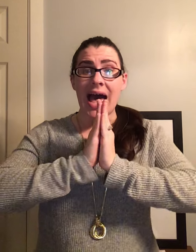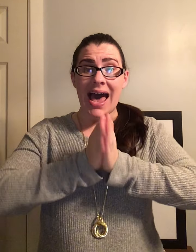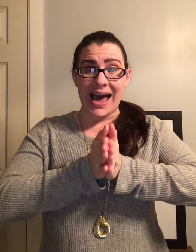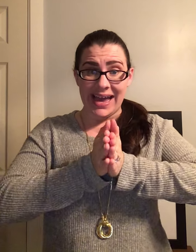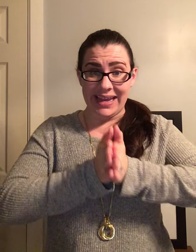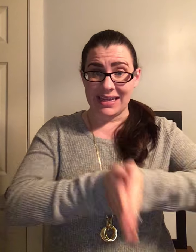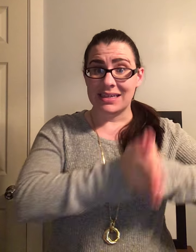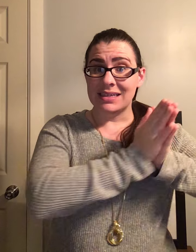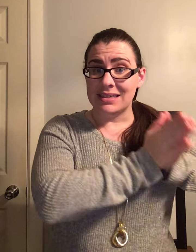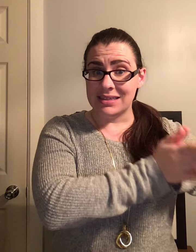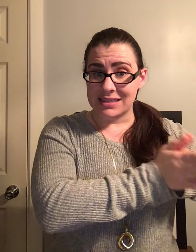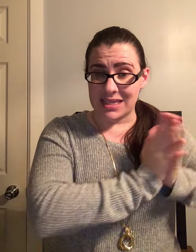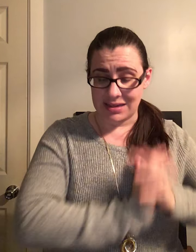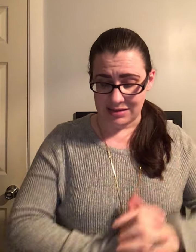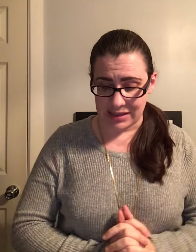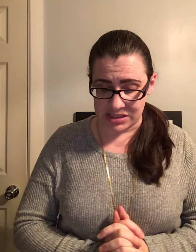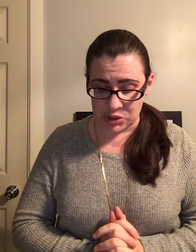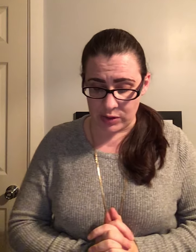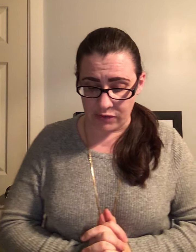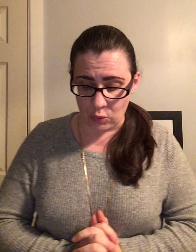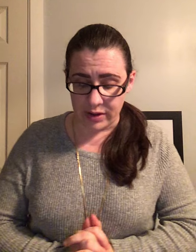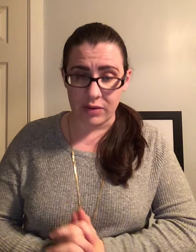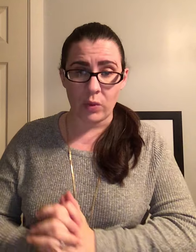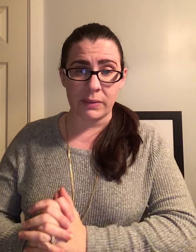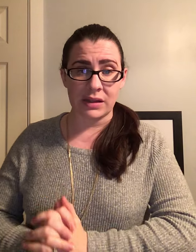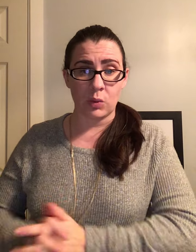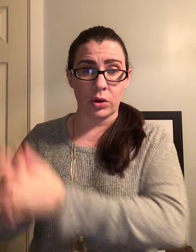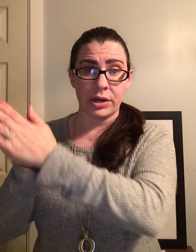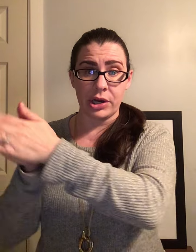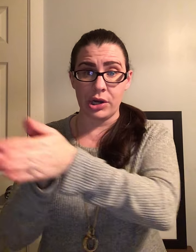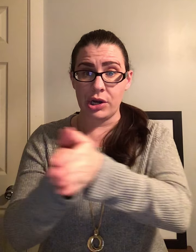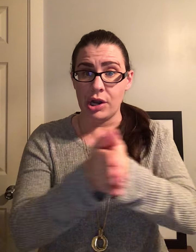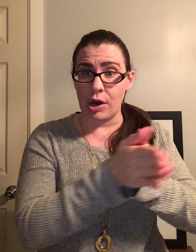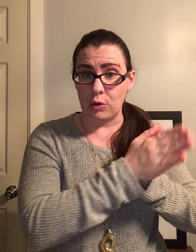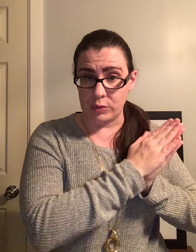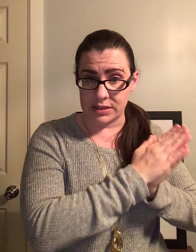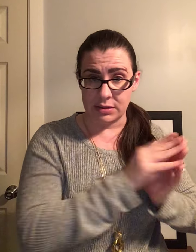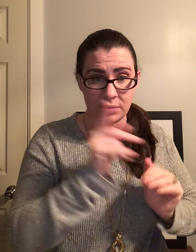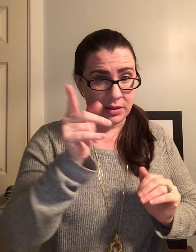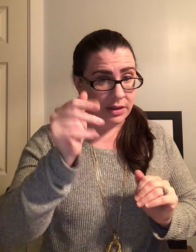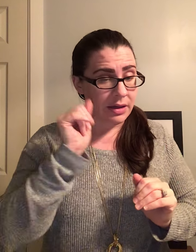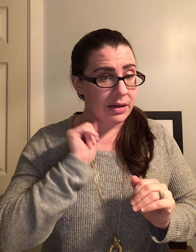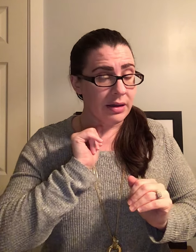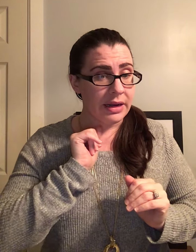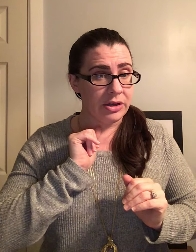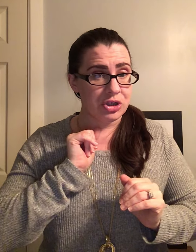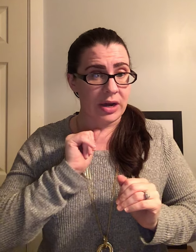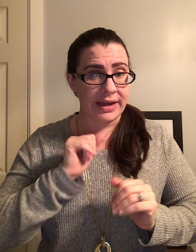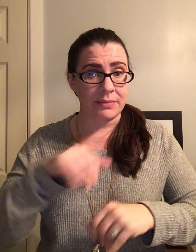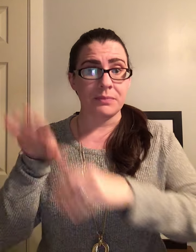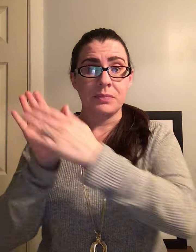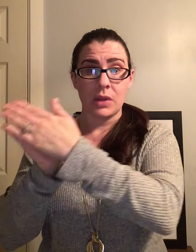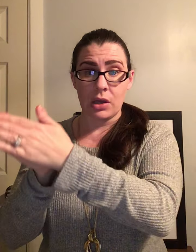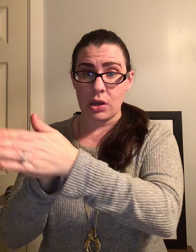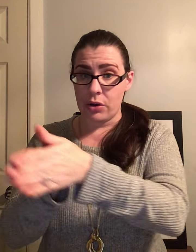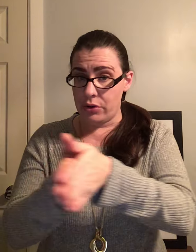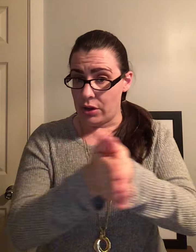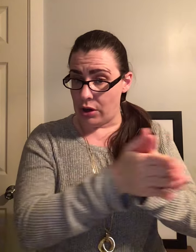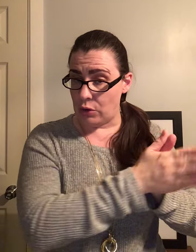I. T. Let's do another one. What about the word note? Now you try it. Note.